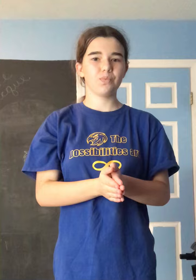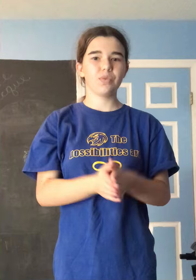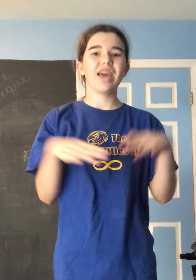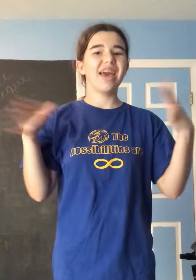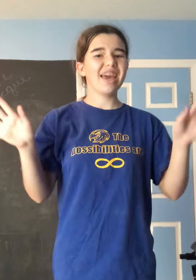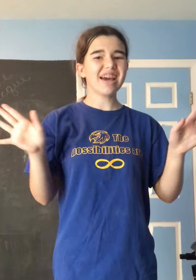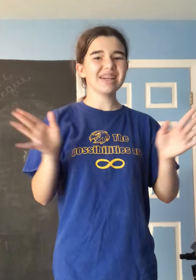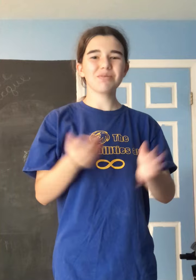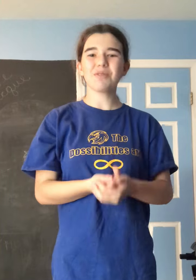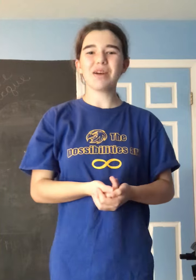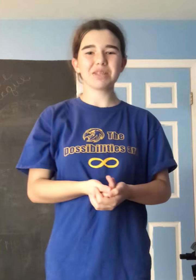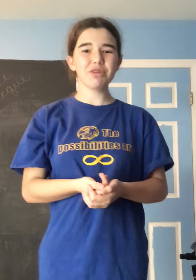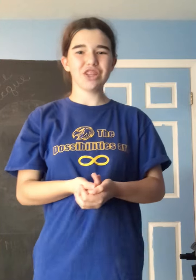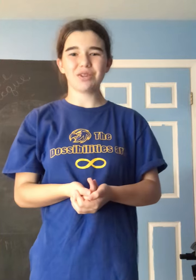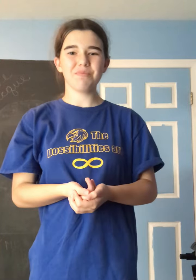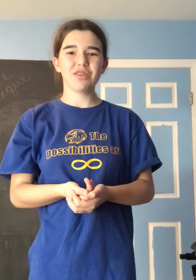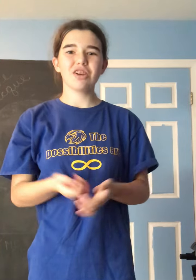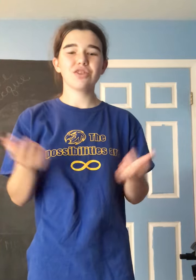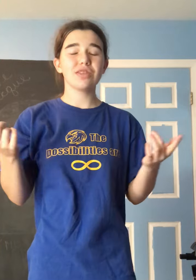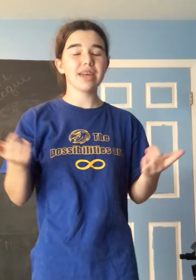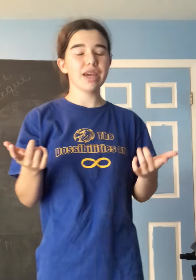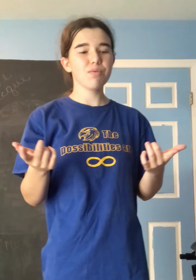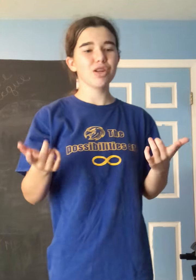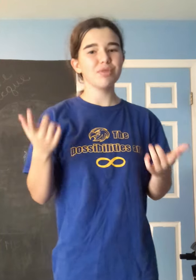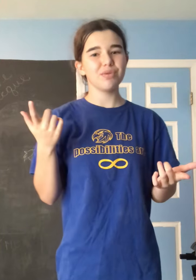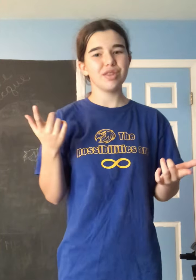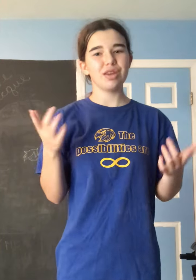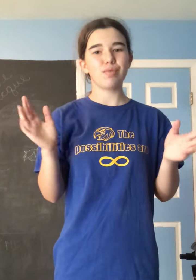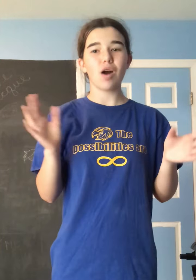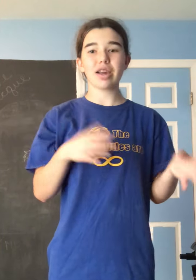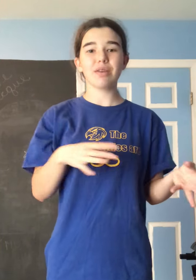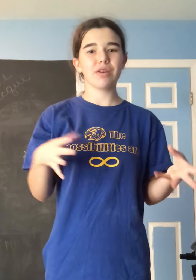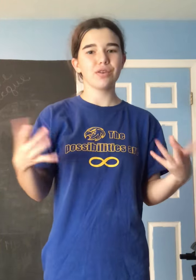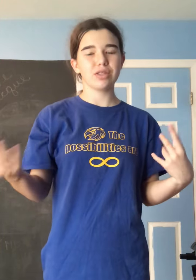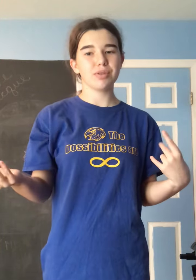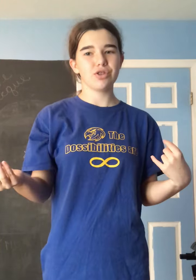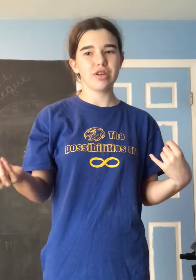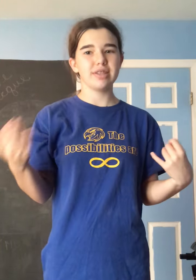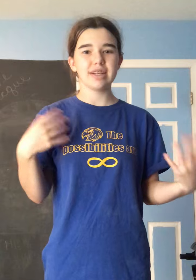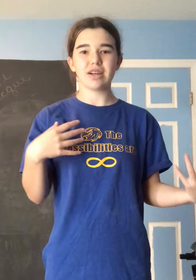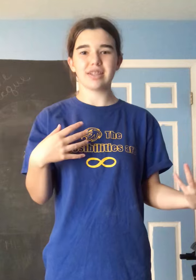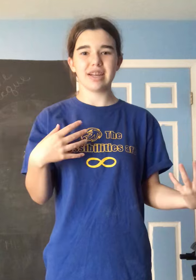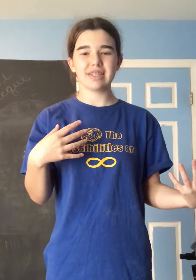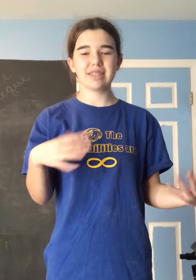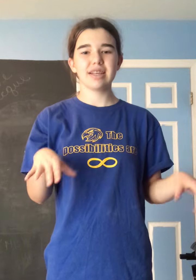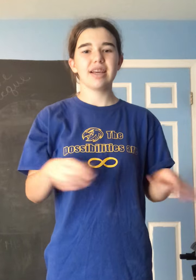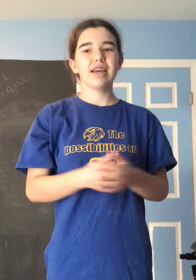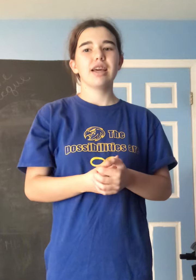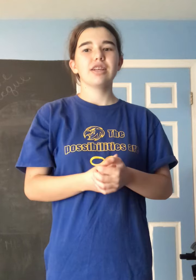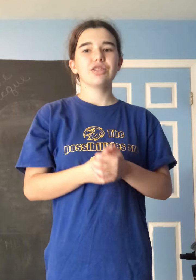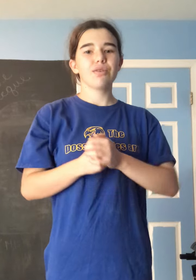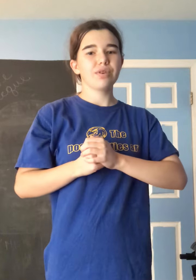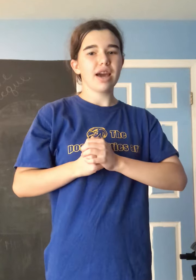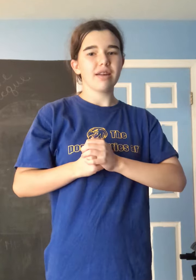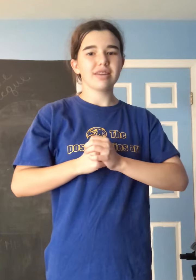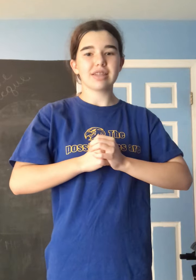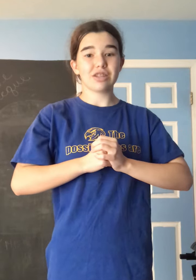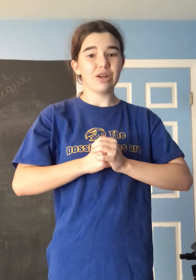Hey guys, welcome back to our channel. So today we're going to be doing the Rocking Around the Christmas Tree TikTok Dance. So yeah, let's get started.